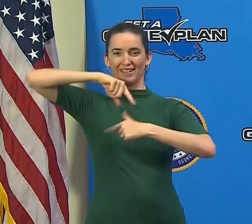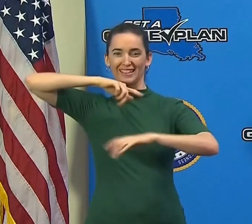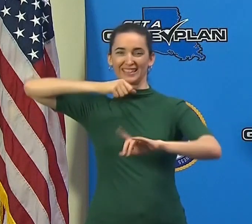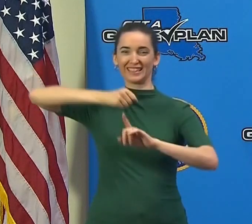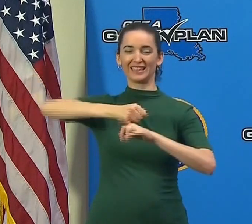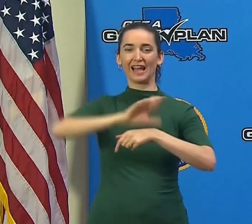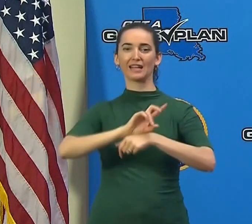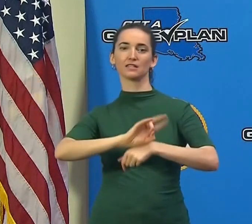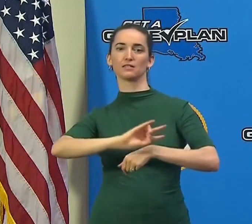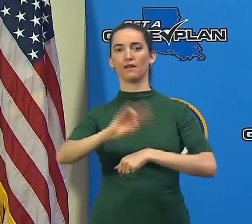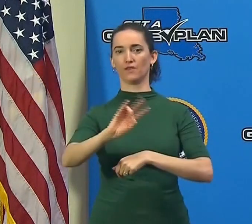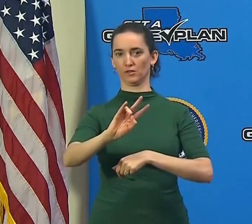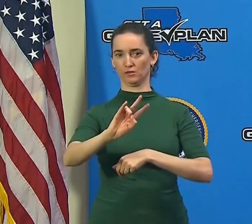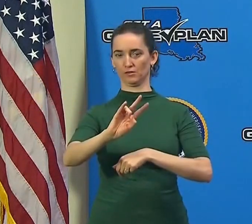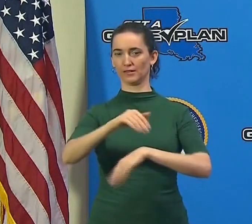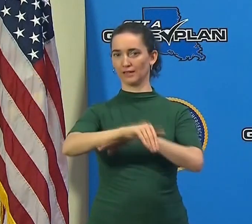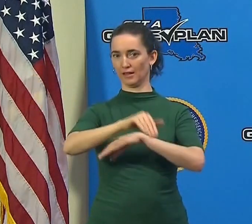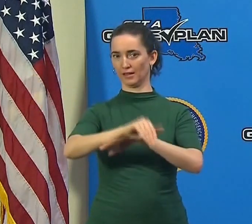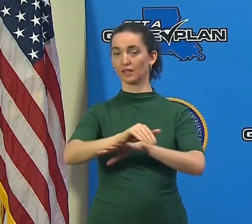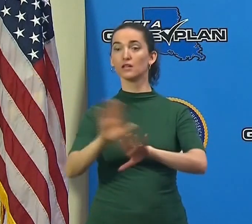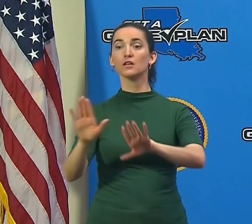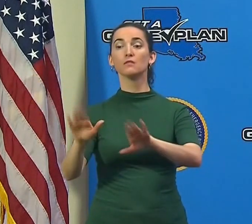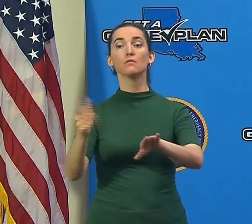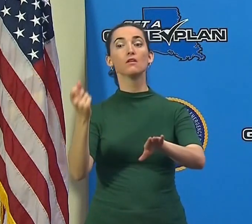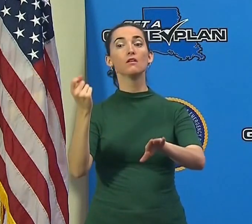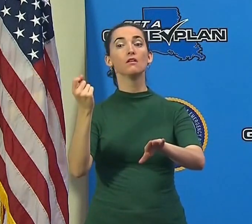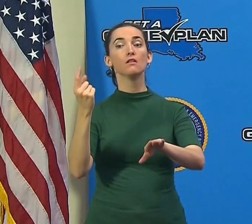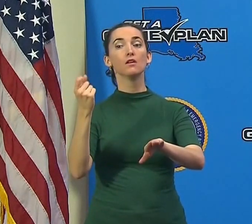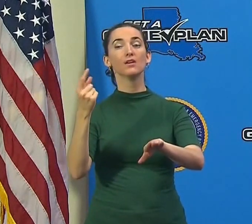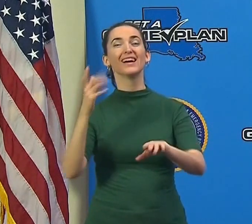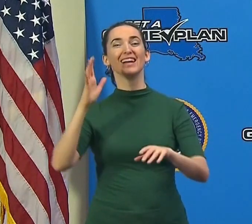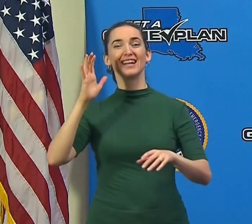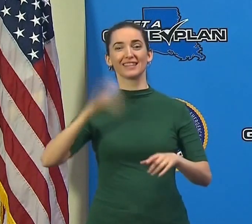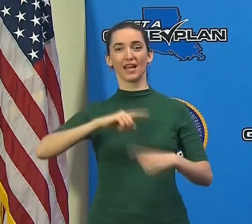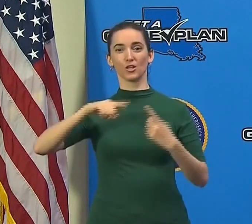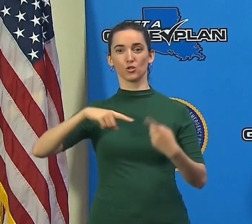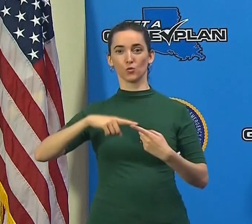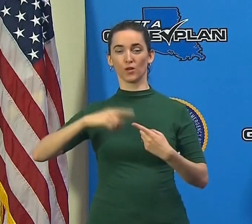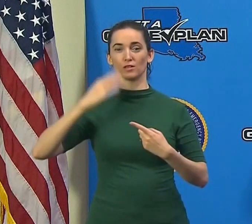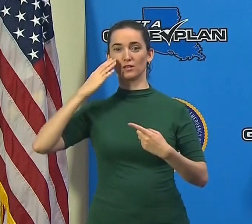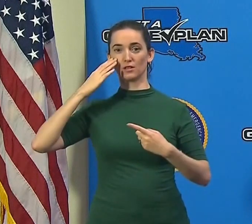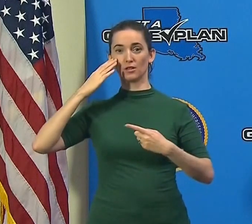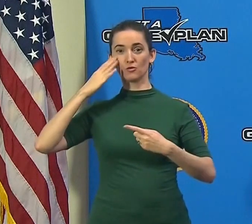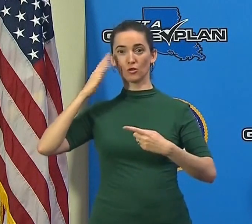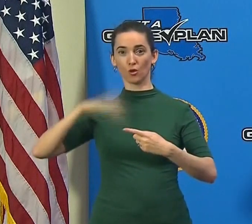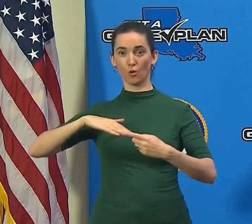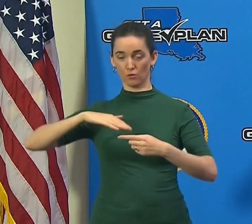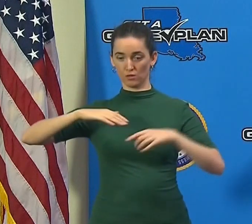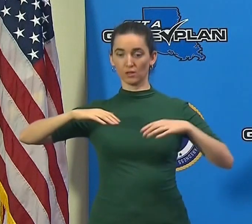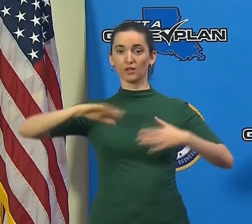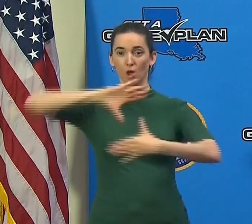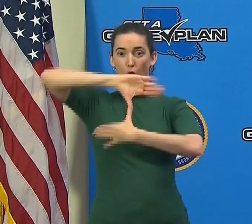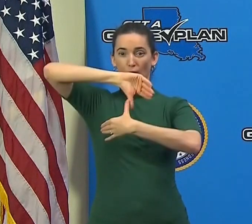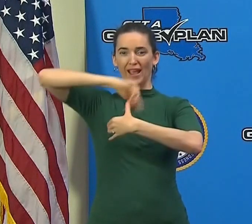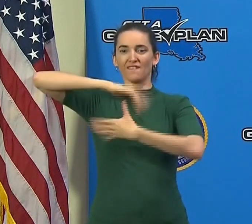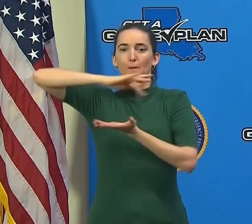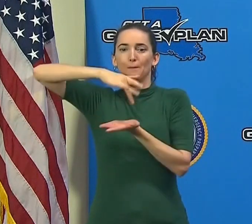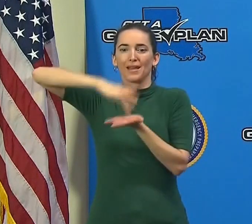What I want to make sure people understand is that's the point at which the leading edge of the eye wall